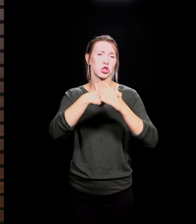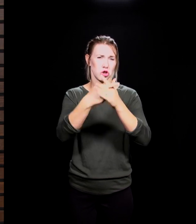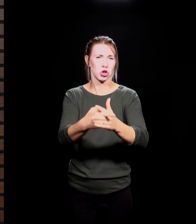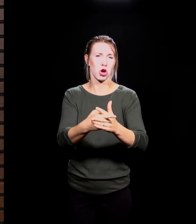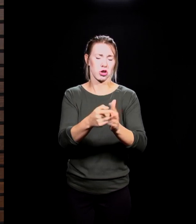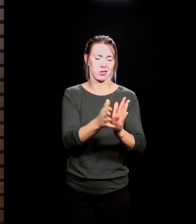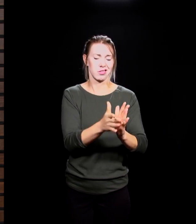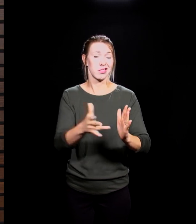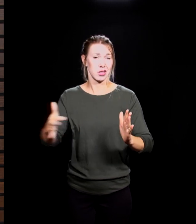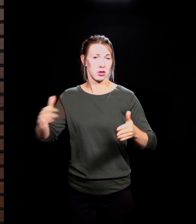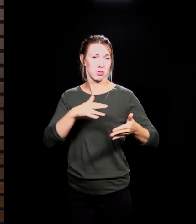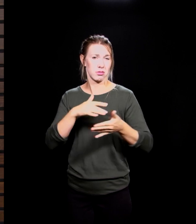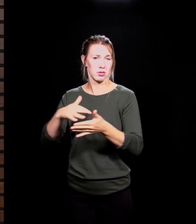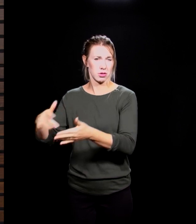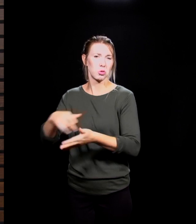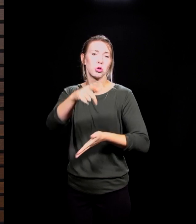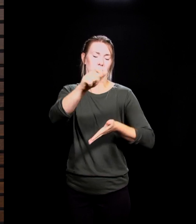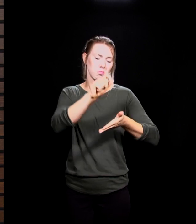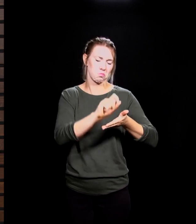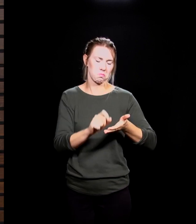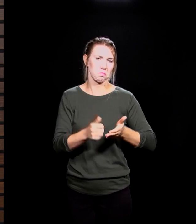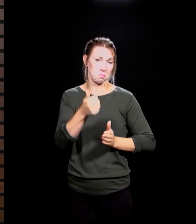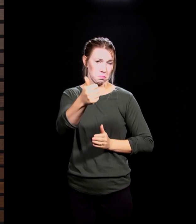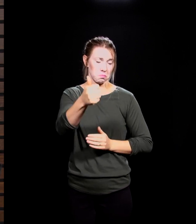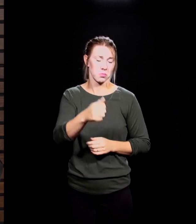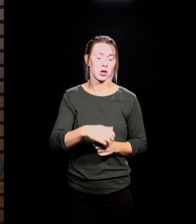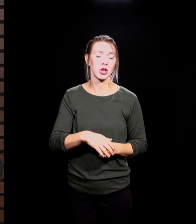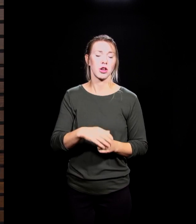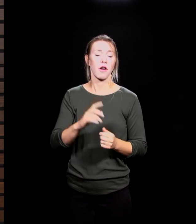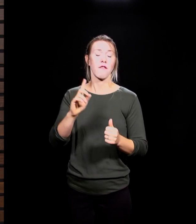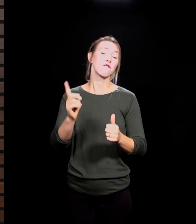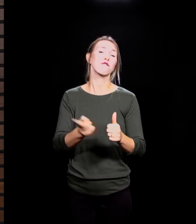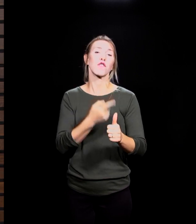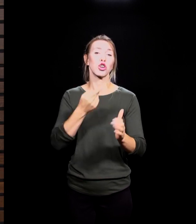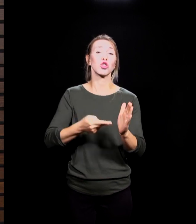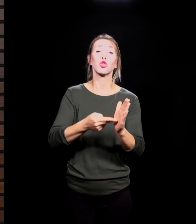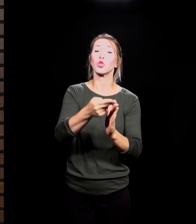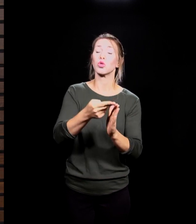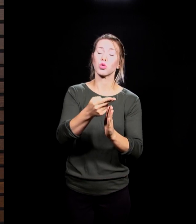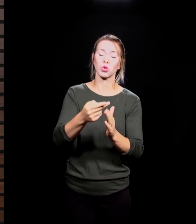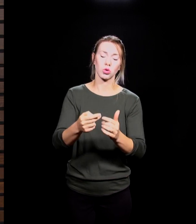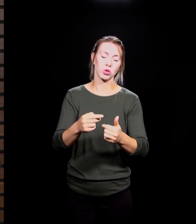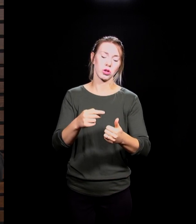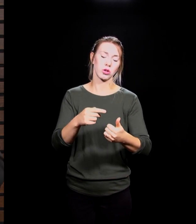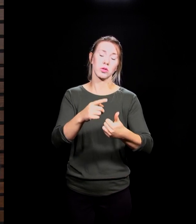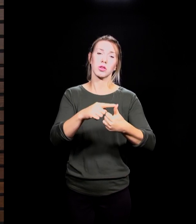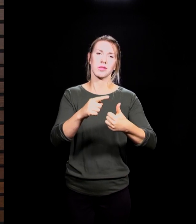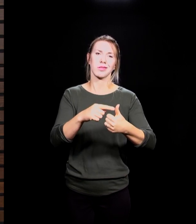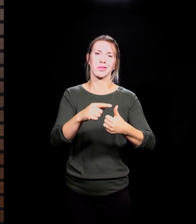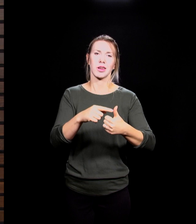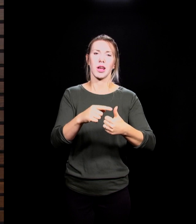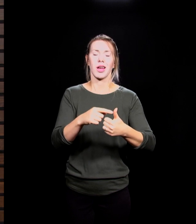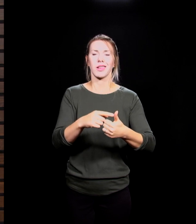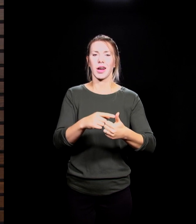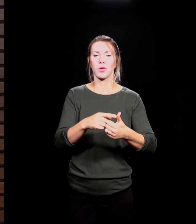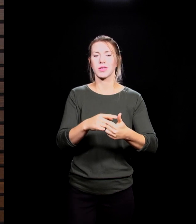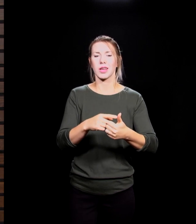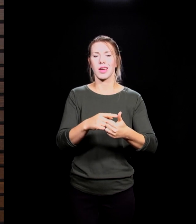this down wherever you're taking notes today. The first truth that I believe is revealed in this question is that there is a consequence revealed for the actions of